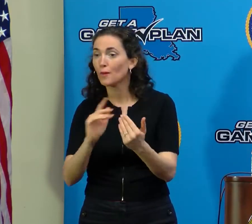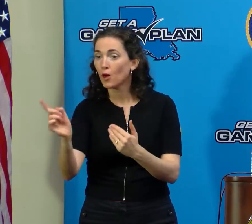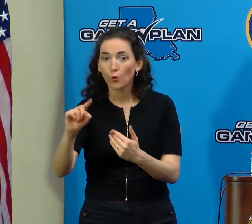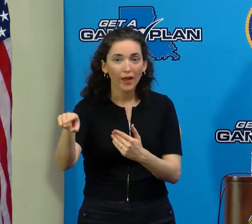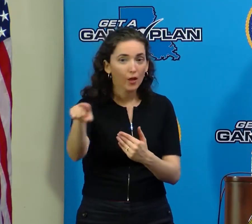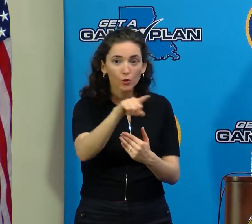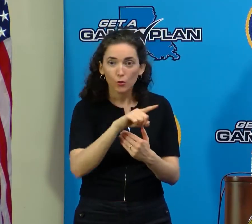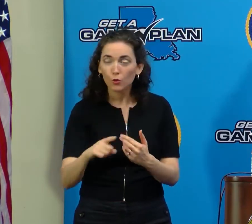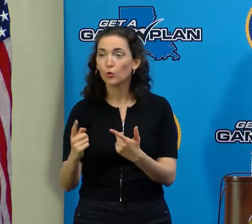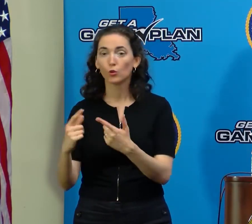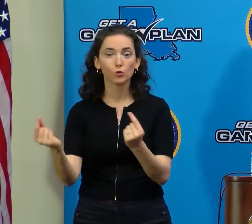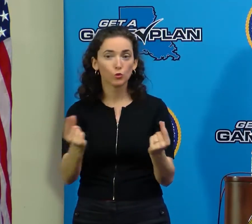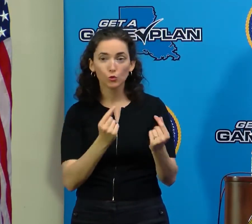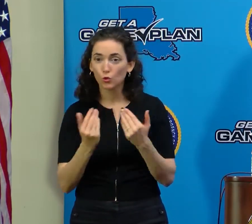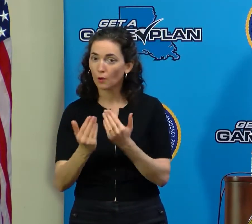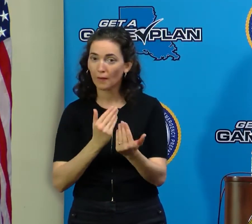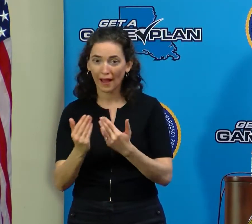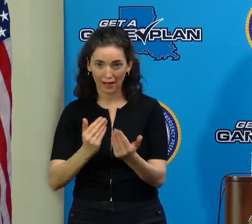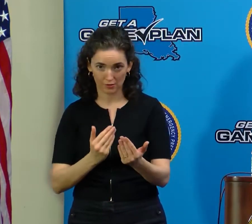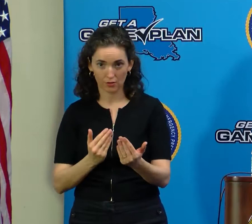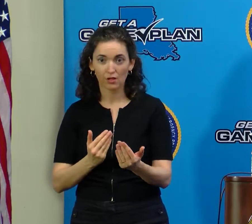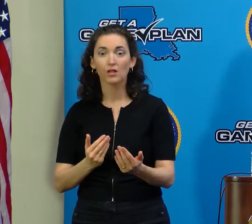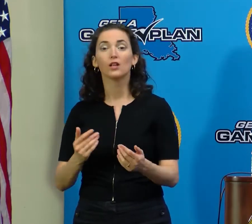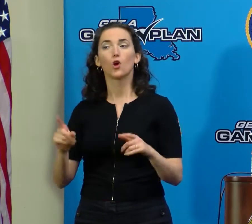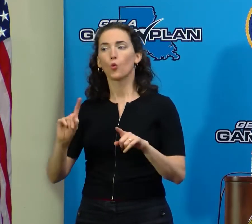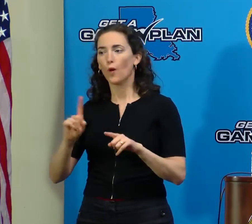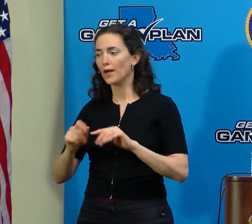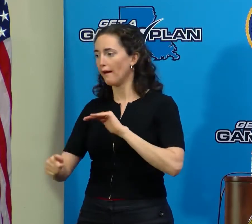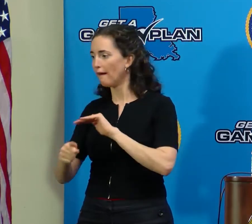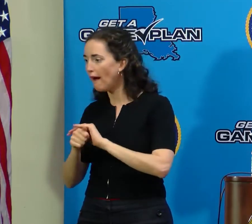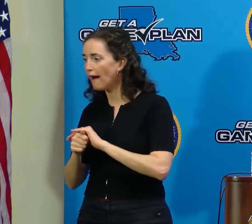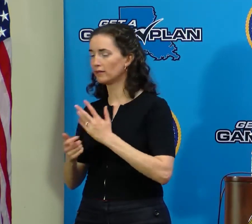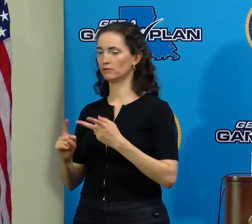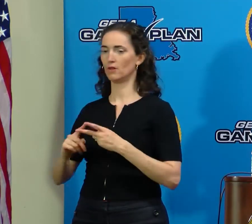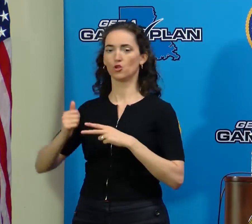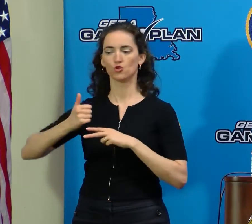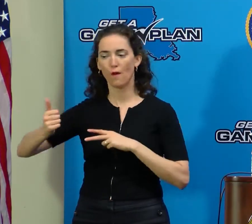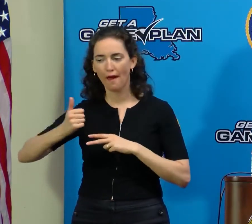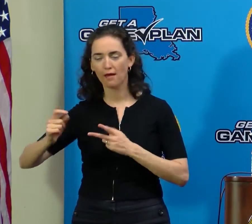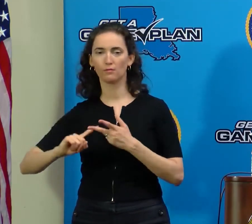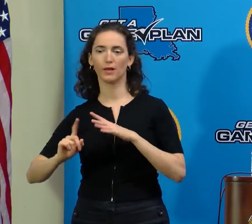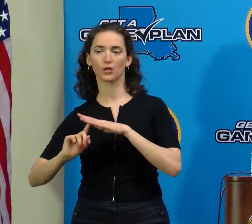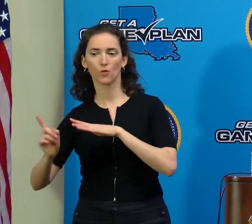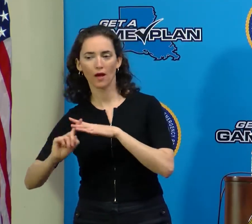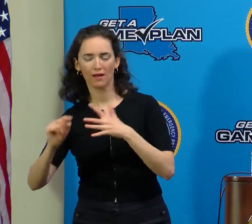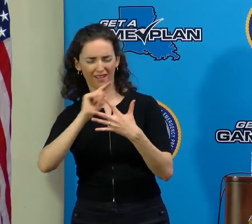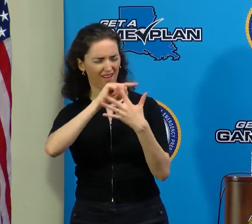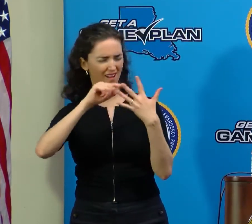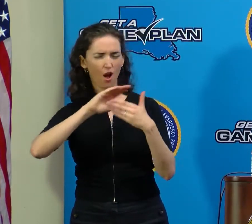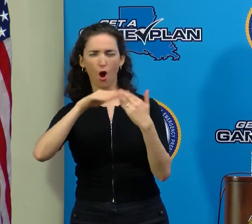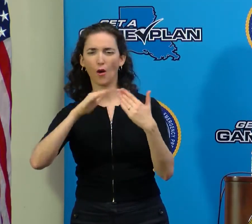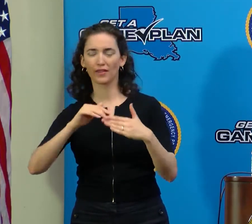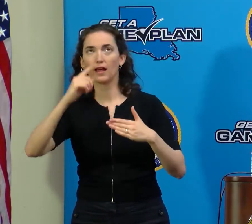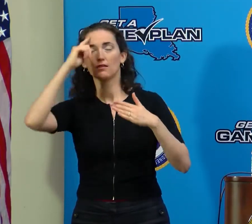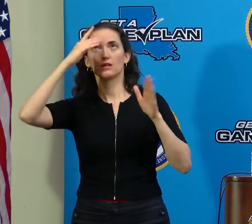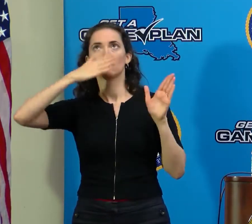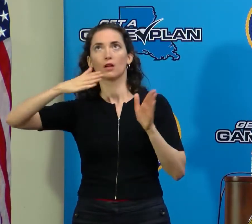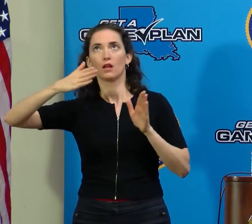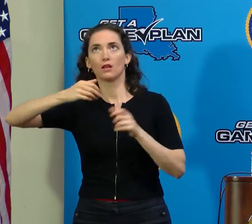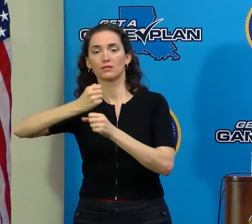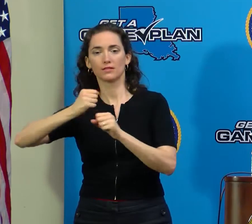you're doing. And these sheltering operations and transportation and evacuation operations, everything we're doing